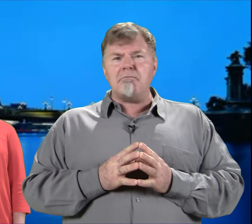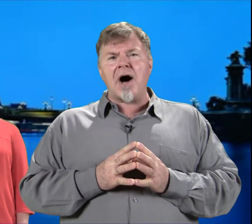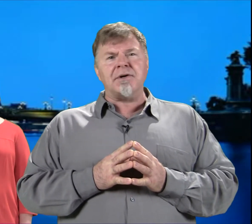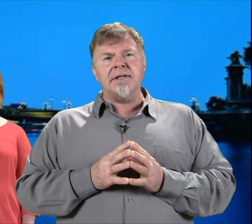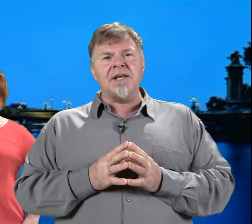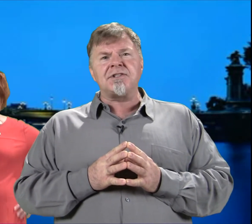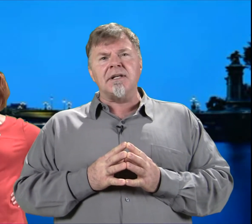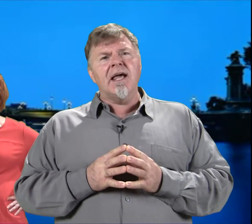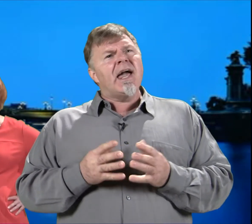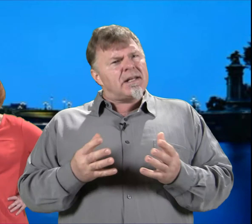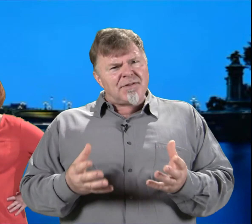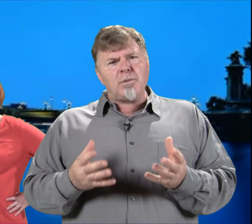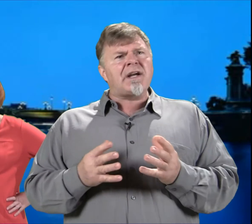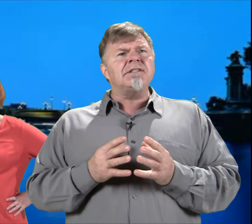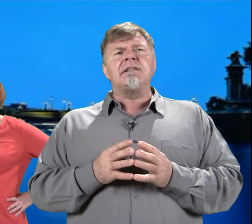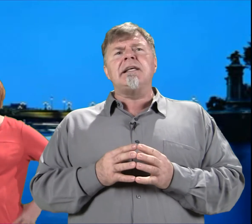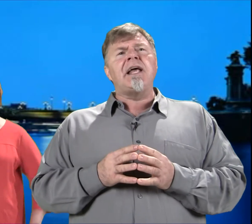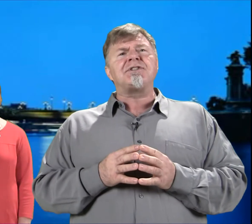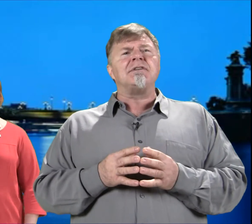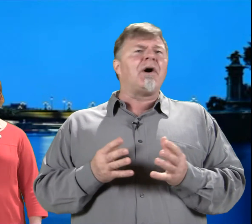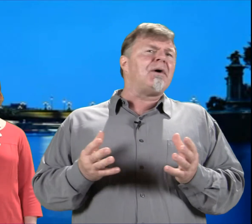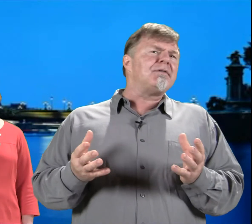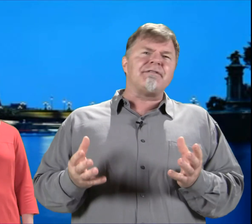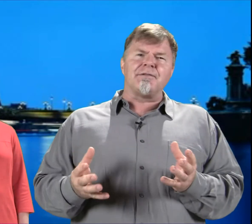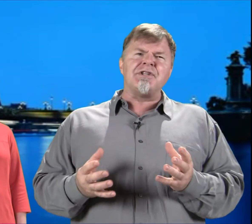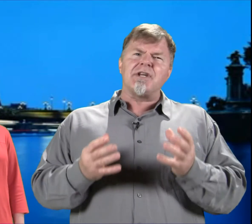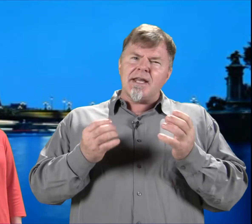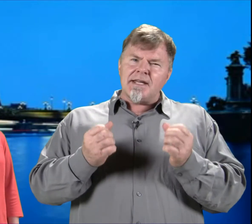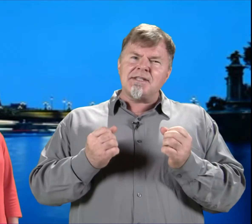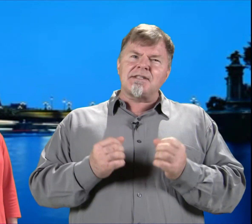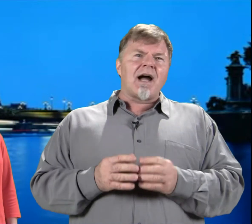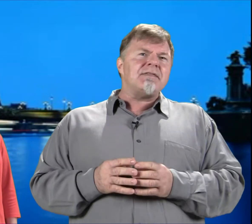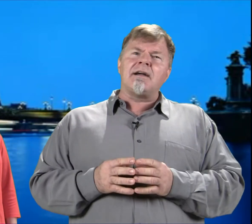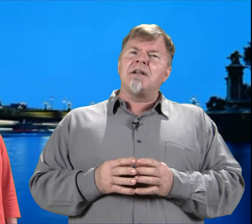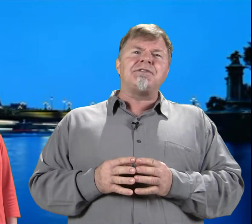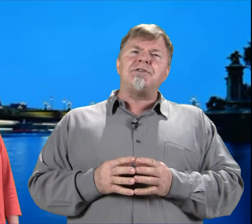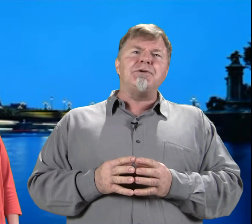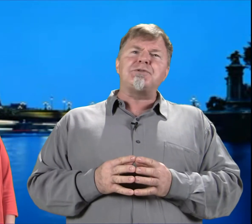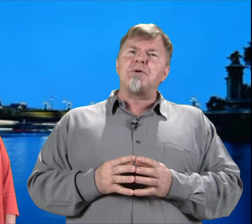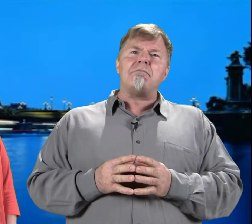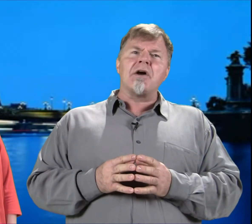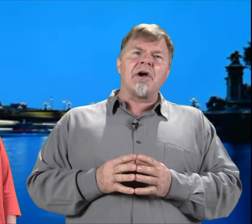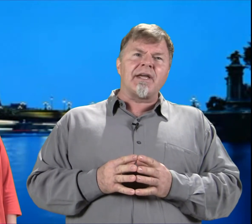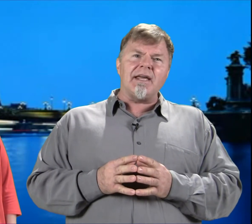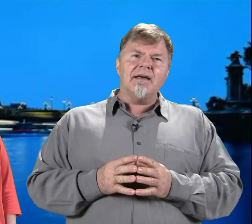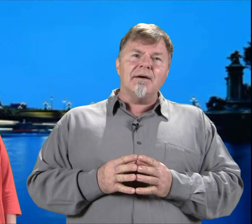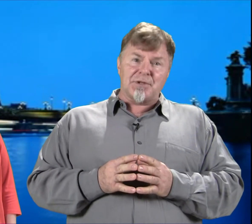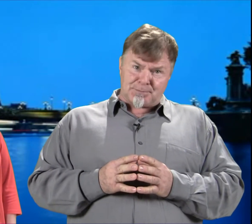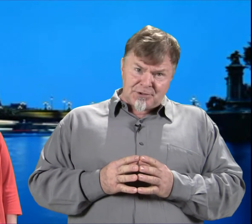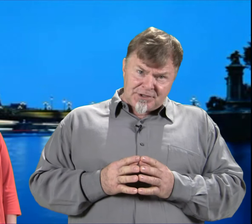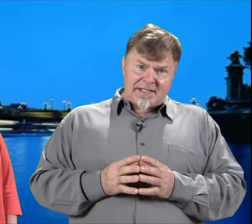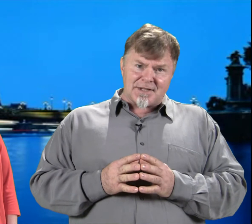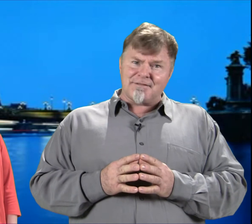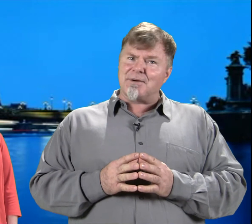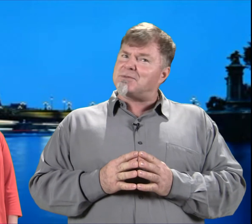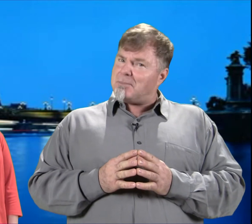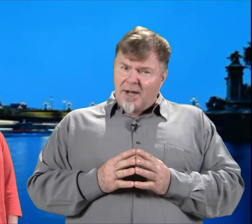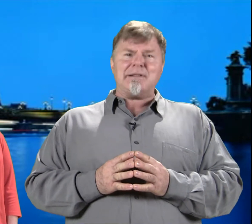modern nation and of the reconciliation of all the French inside the constitutional monarchy which preceded the First Republic